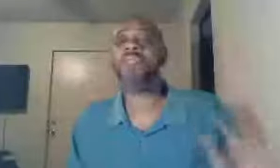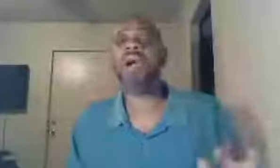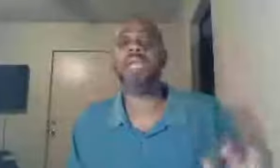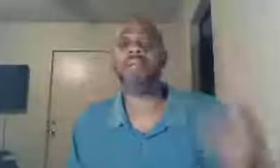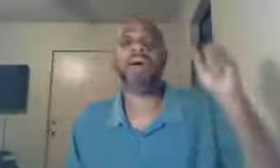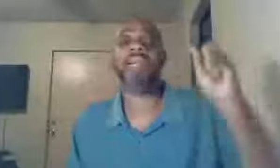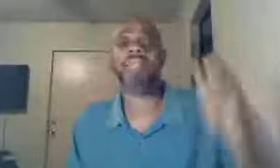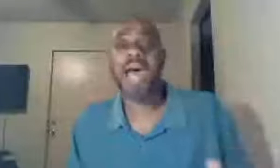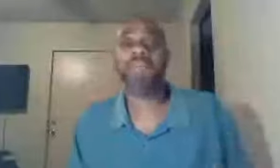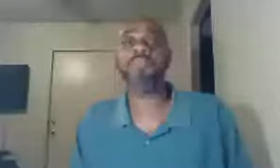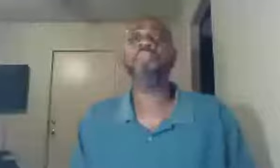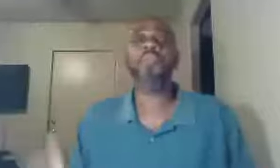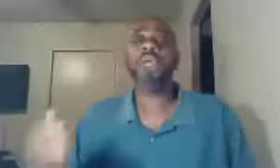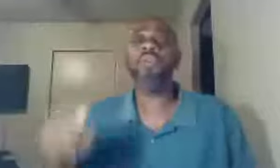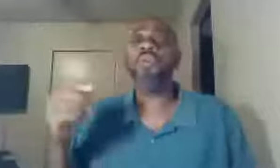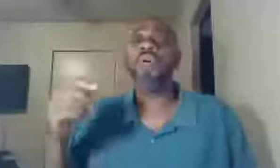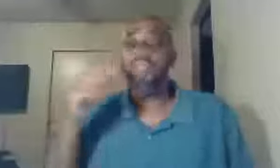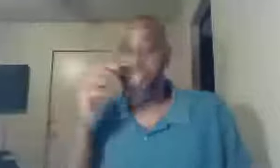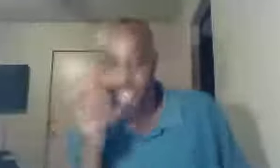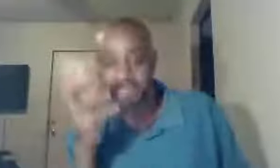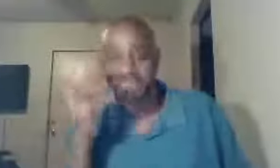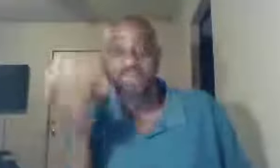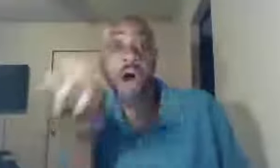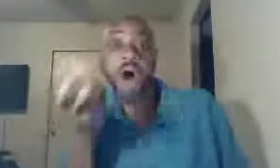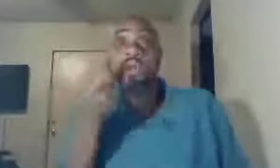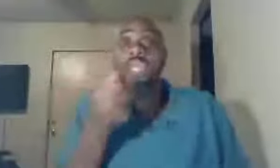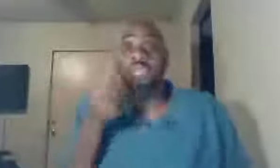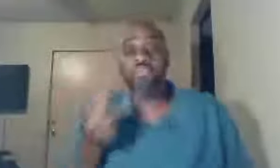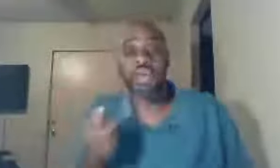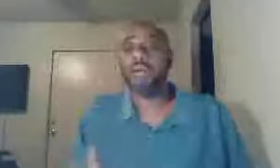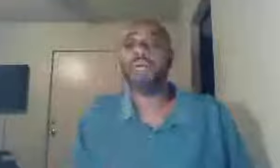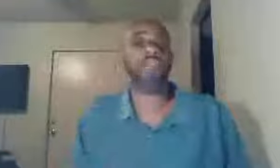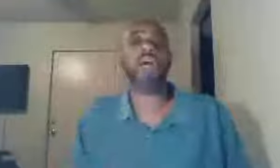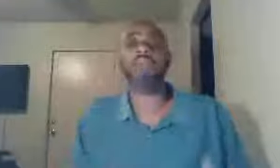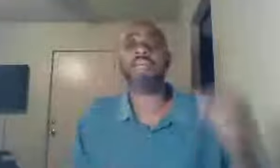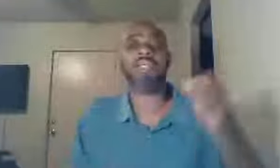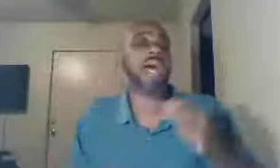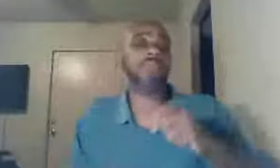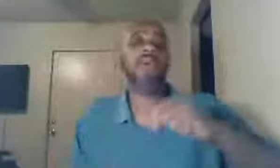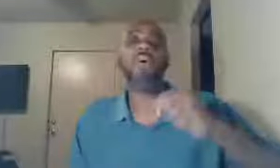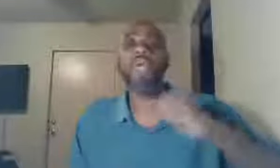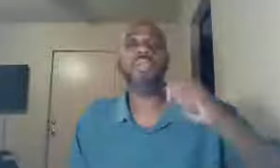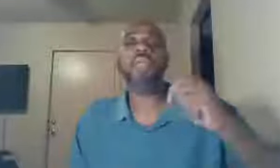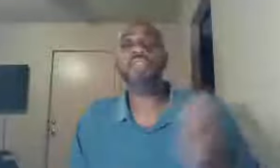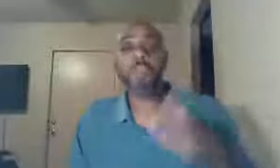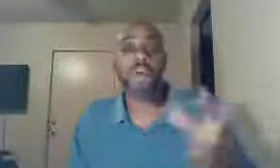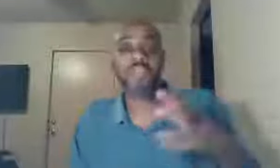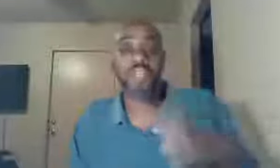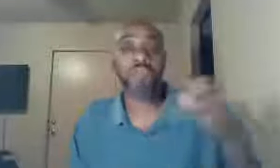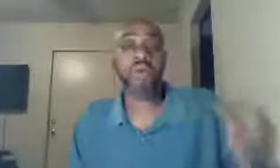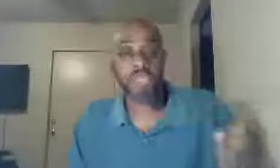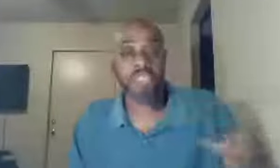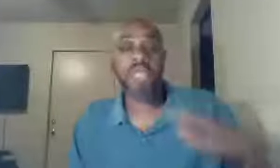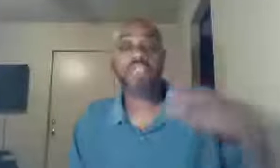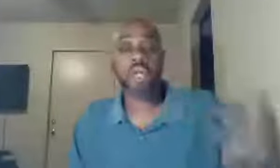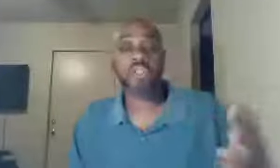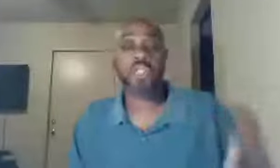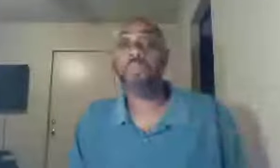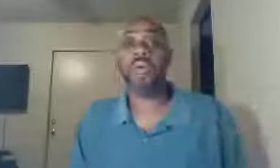talking about a time, when you slip, fall, get drunk, I'm not talking about a time, when your buttons are pushed, so to the point,